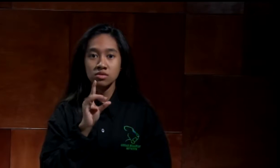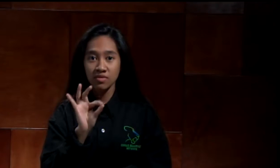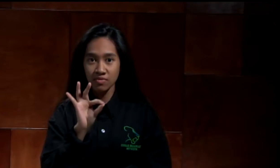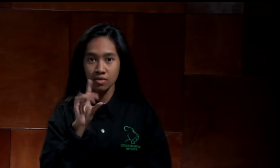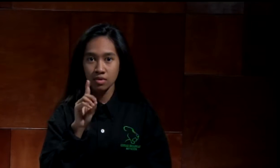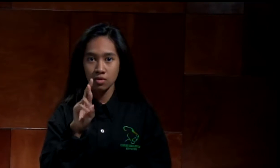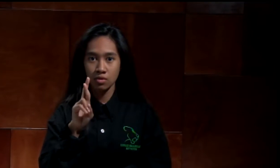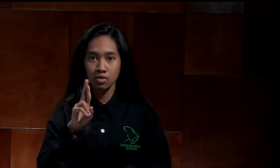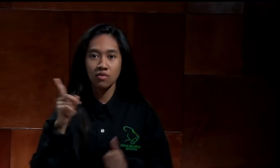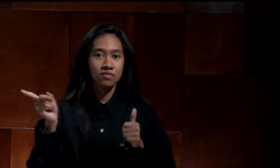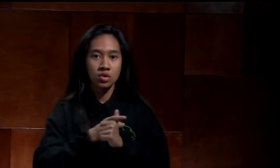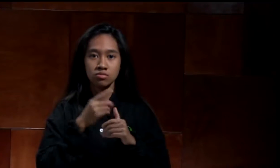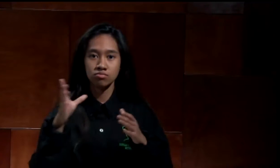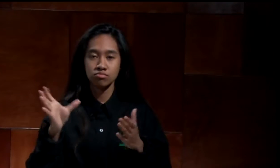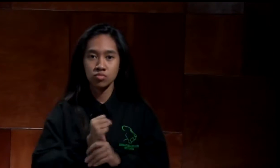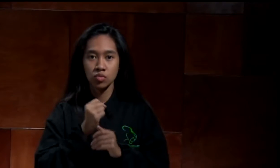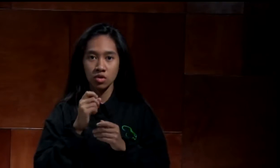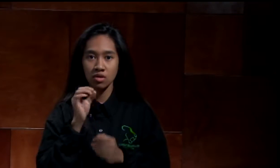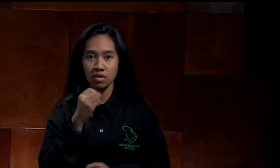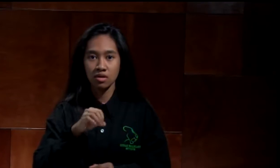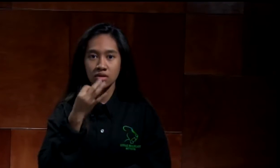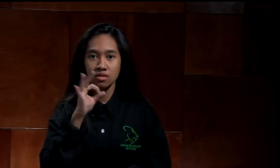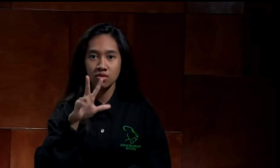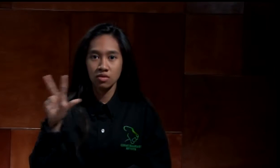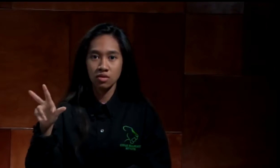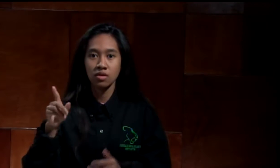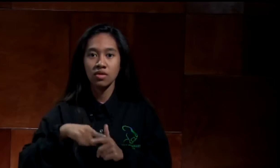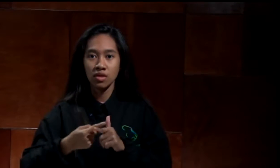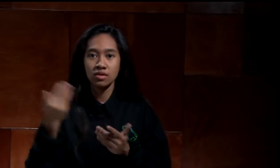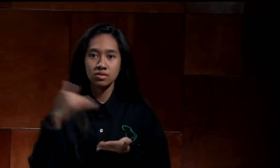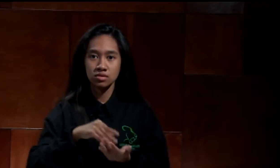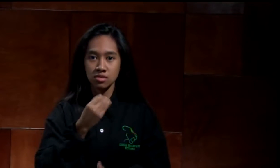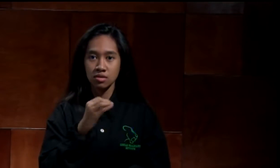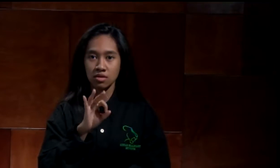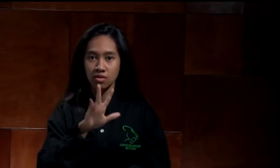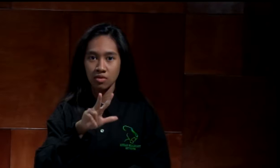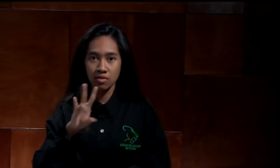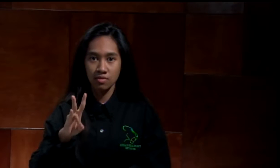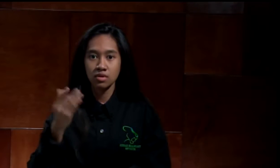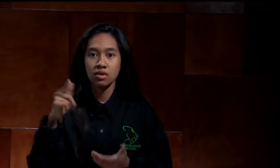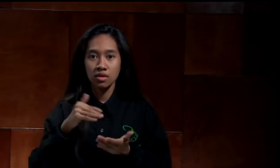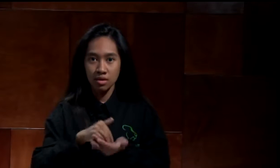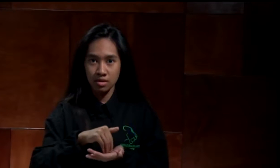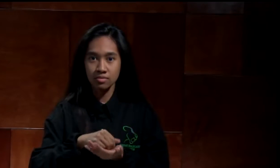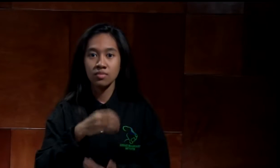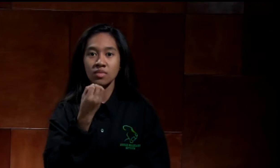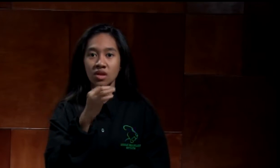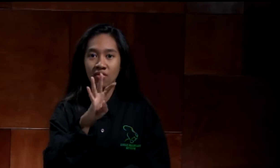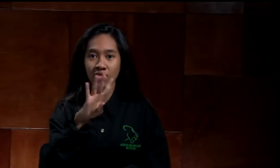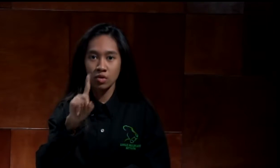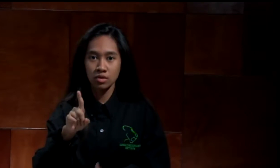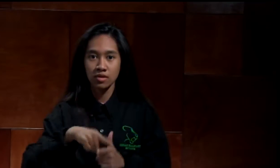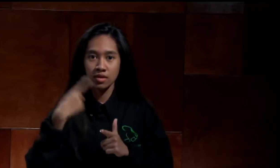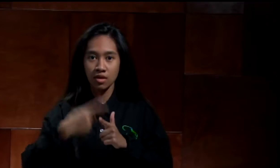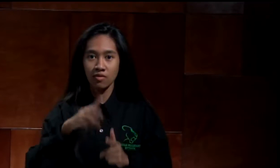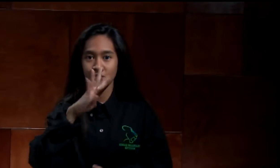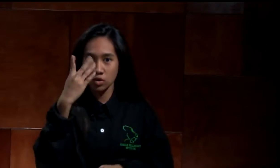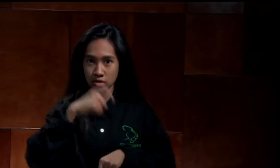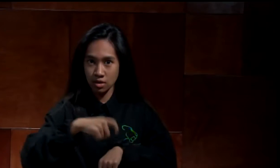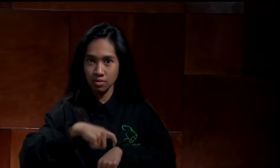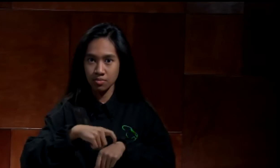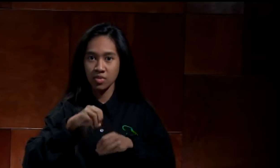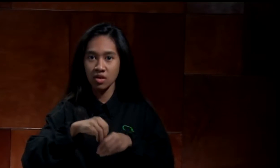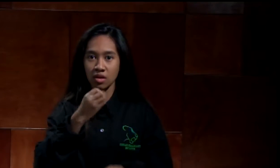inaugurated in 1933, and then again in 1937, and again in 1941, and then his fourth time in 1945.